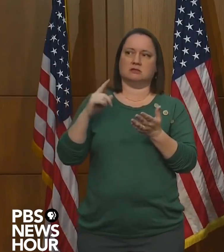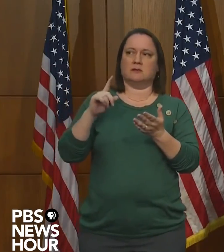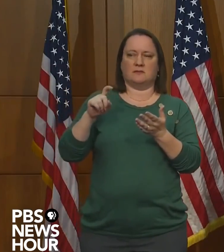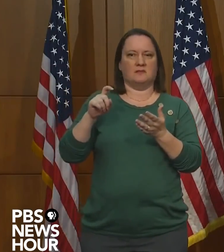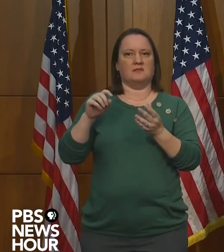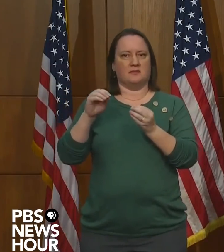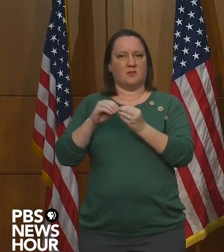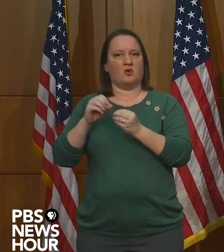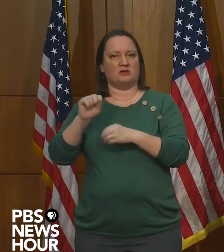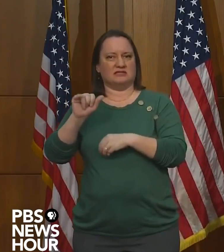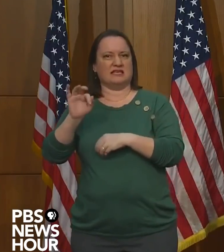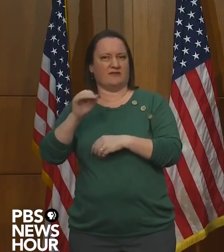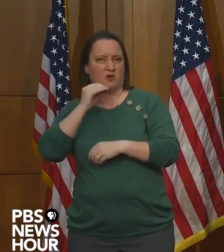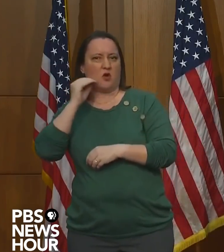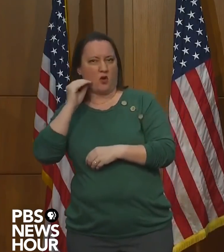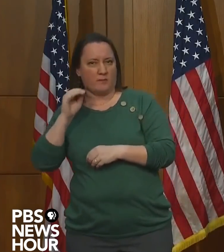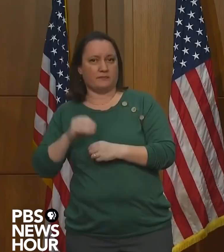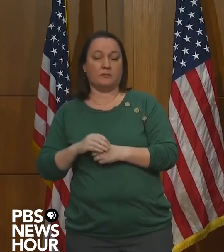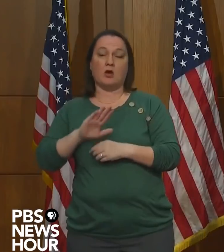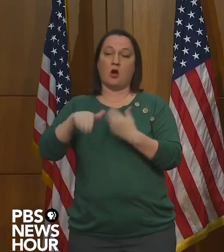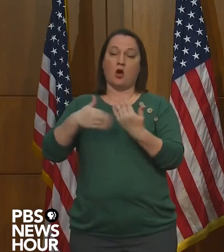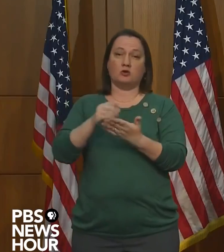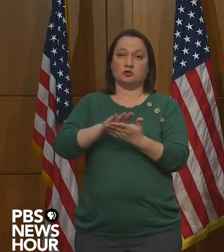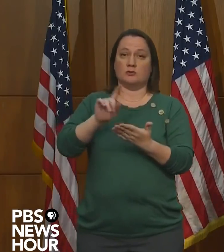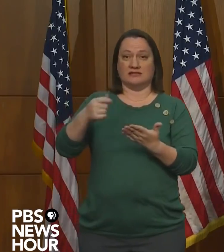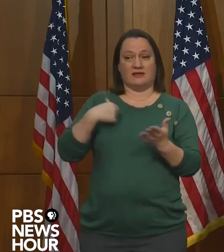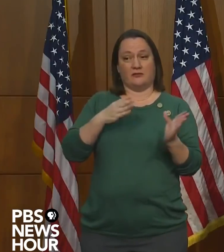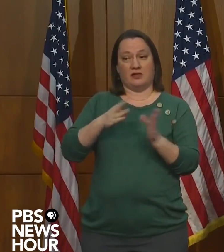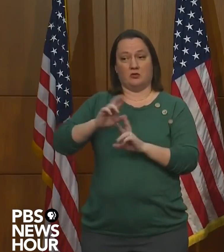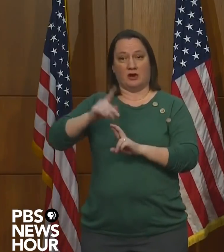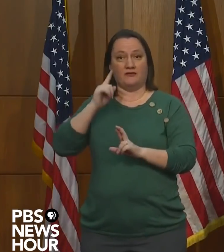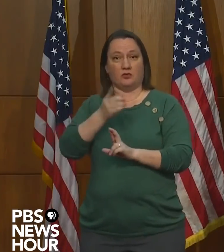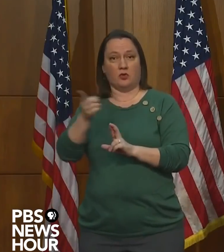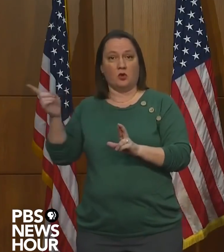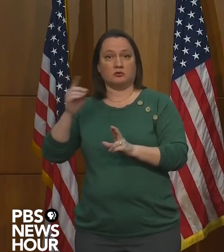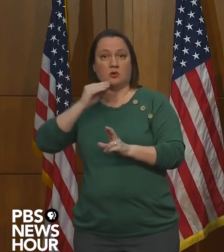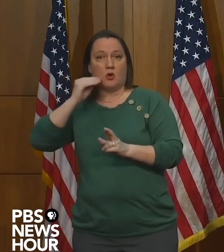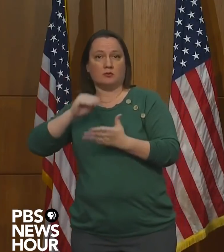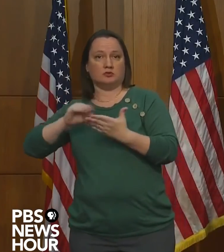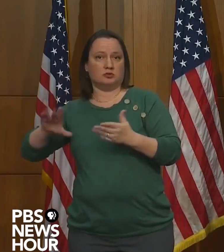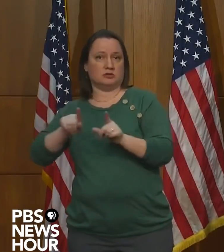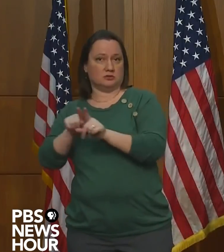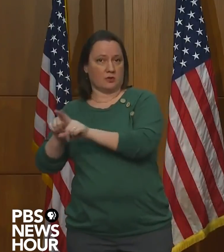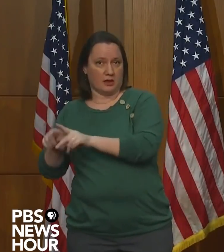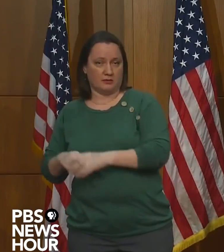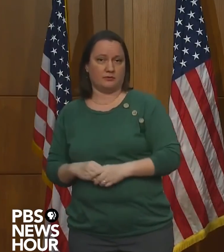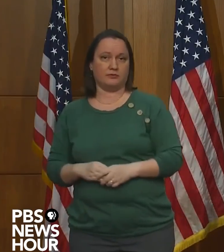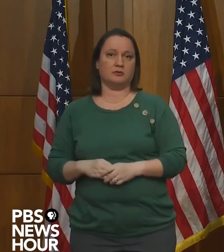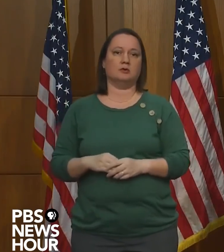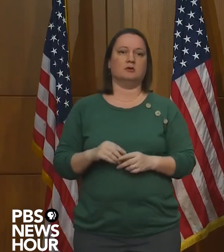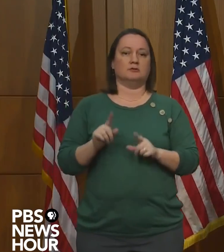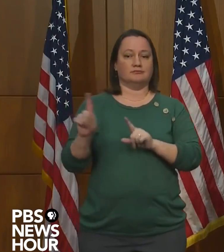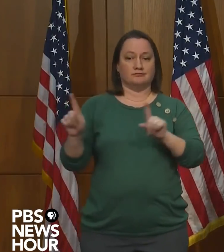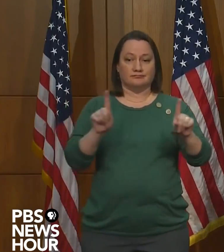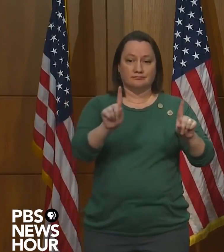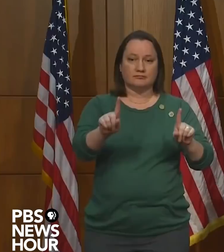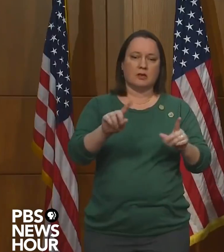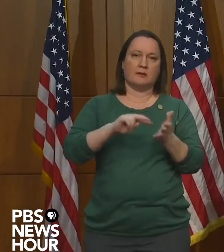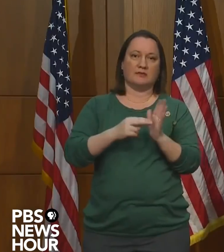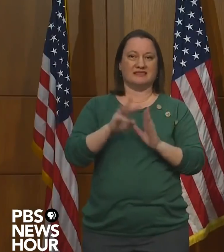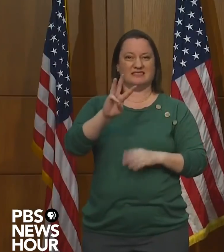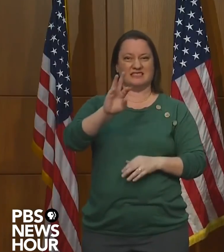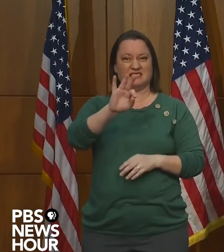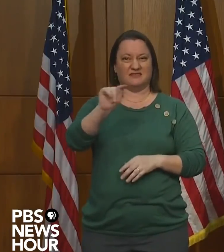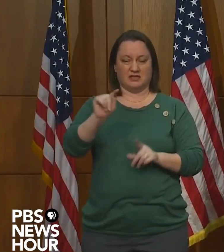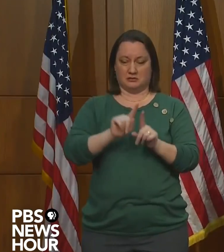schools must have a plan for those students and staff as well. The physical distancing strategies include, but are not limited to, six-foot physical